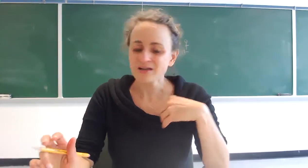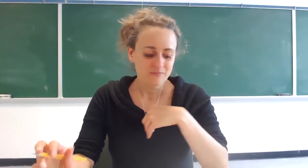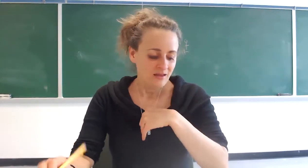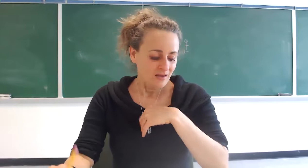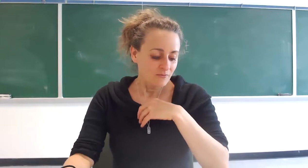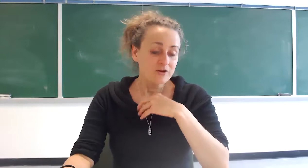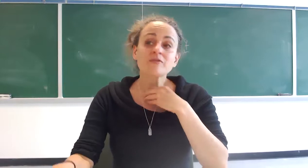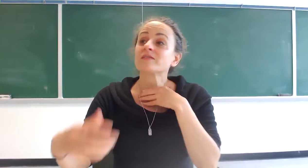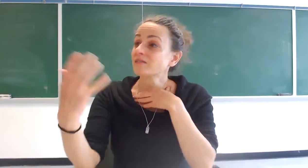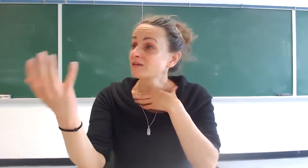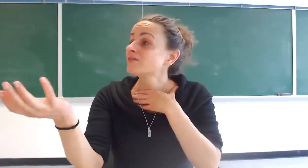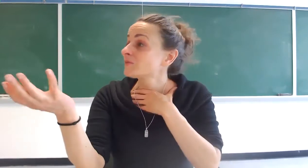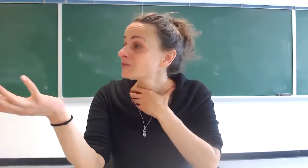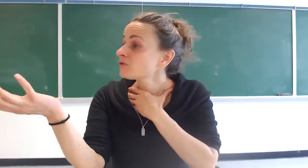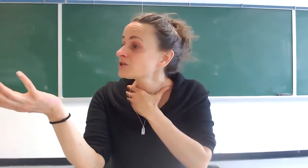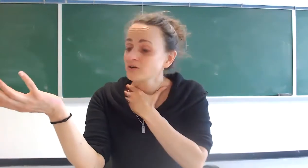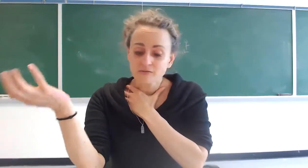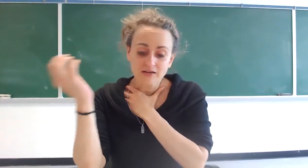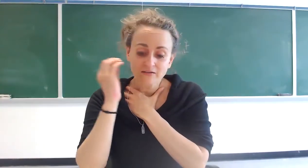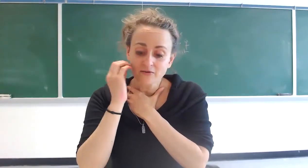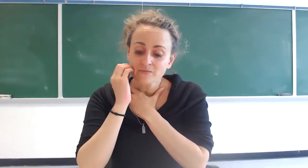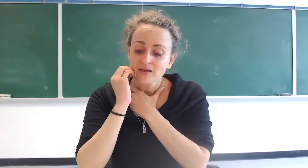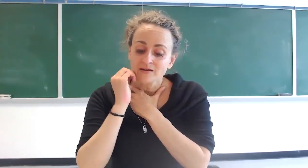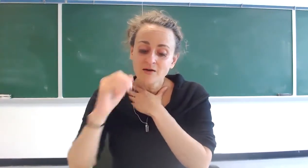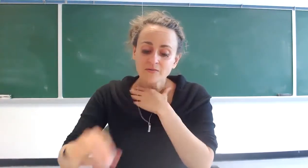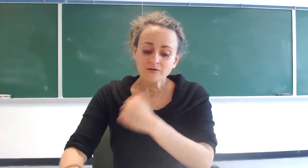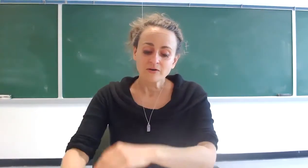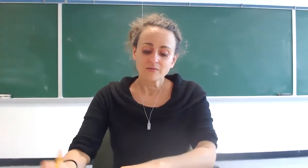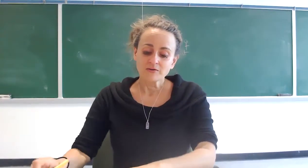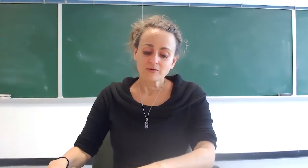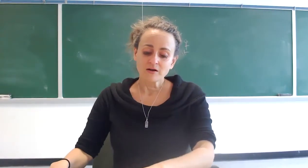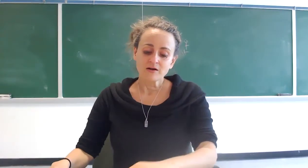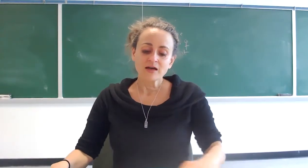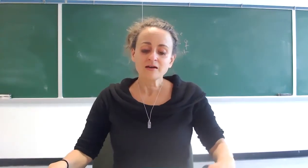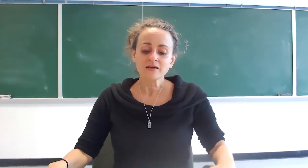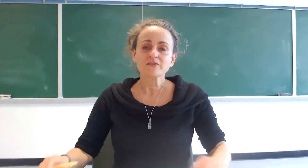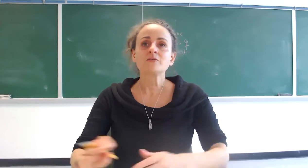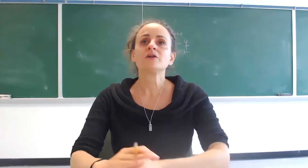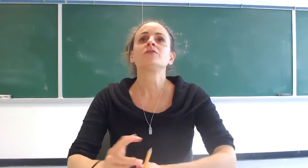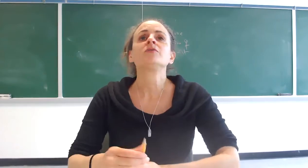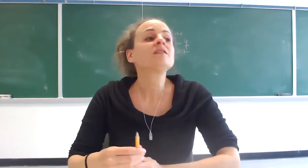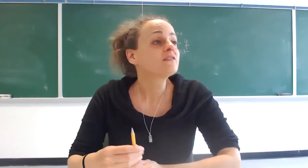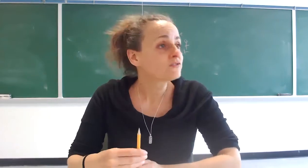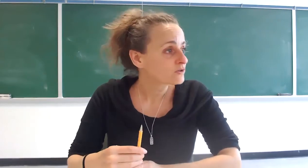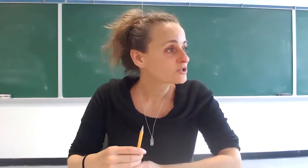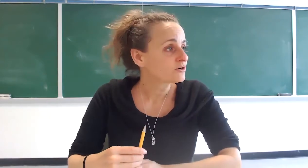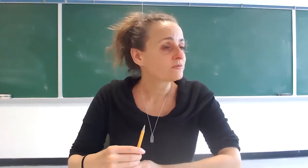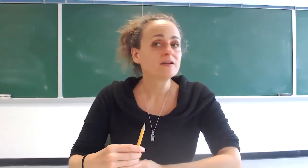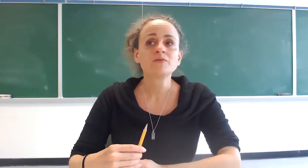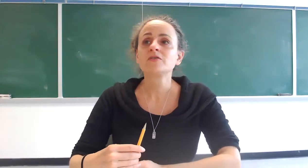one of these things being torture right so now when you when you uh analyze or when you witness torture right whether